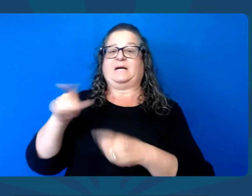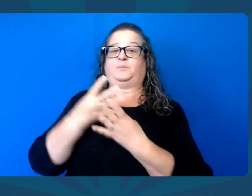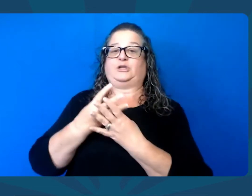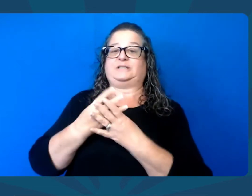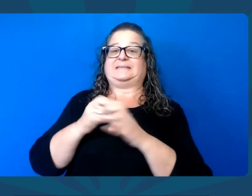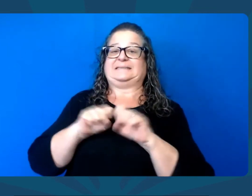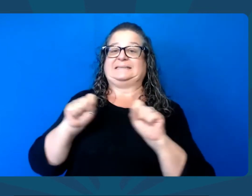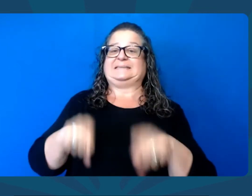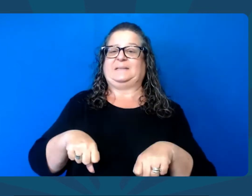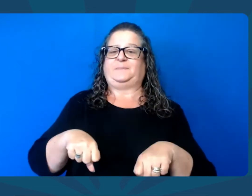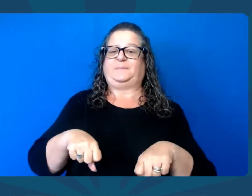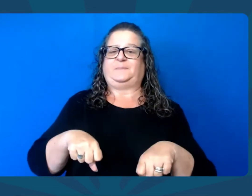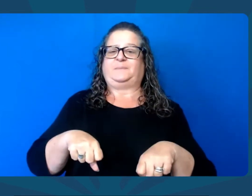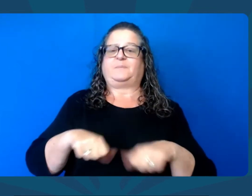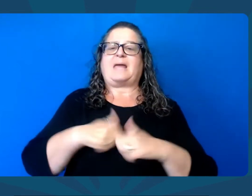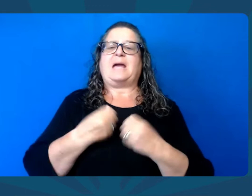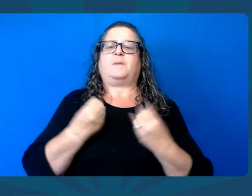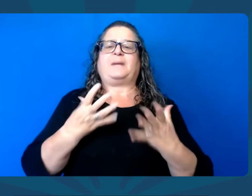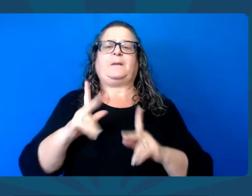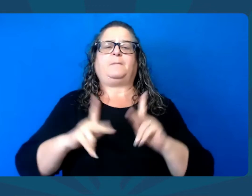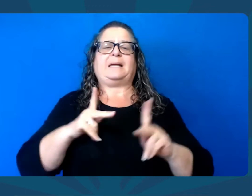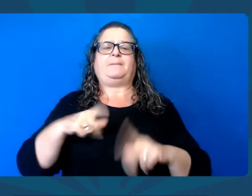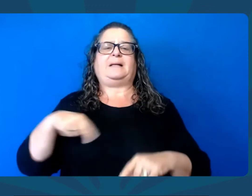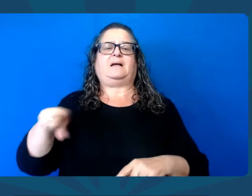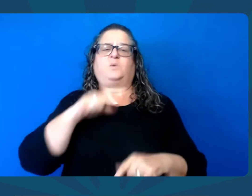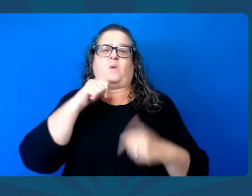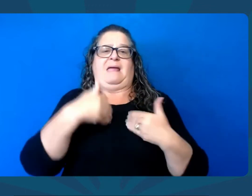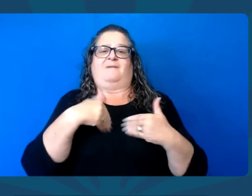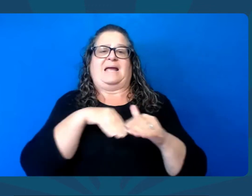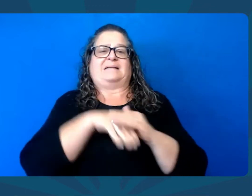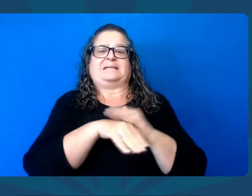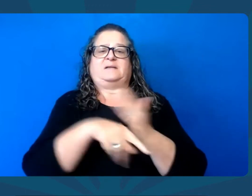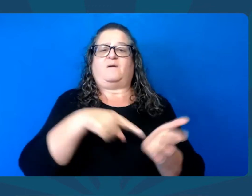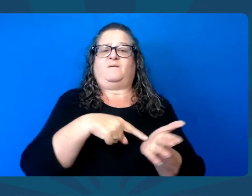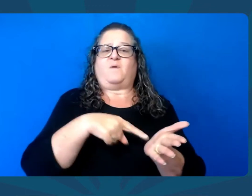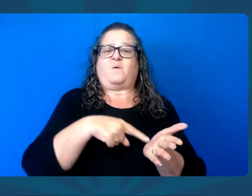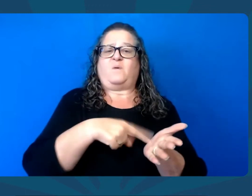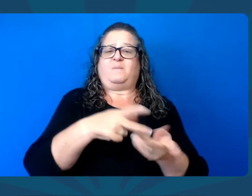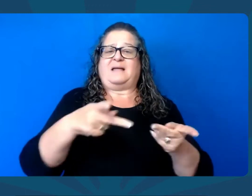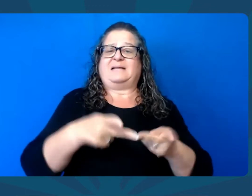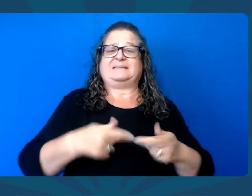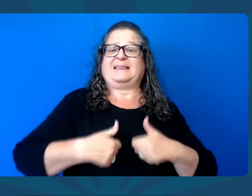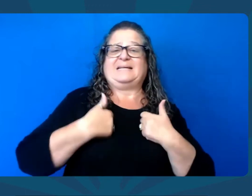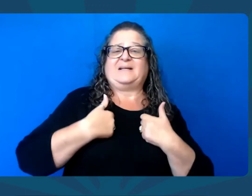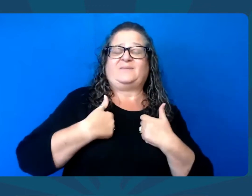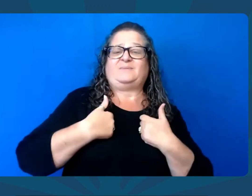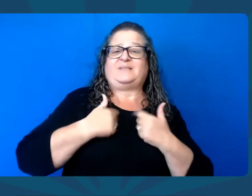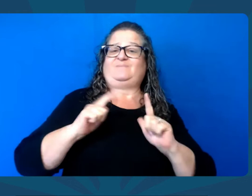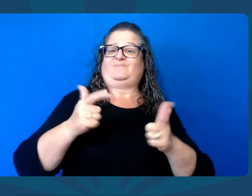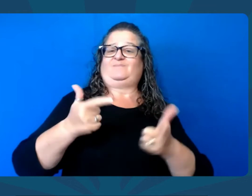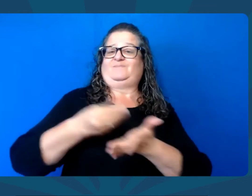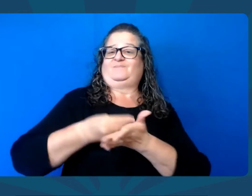She has seen firsthand how families are affected by the prison system, how many people don't have